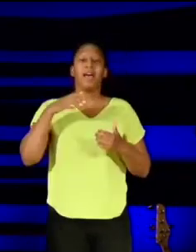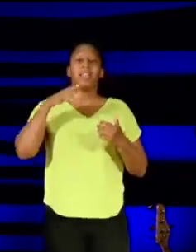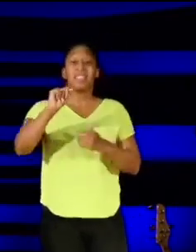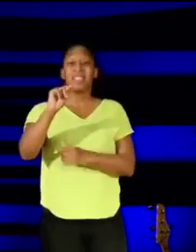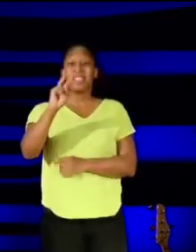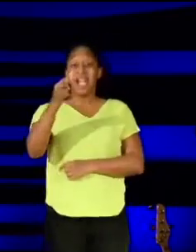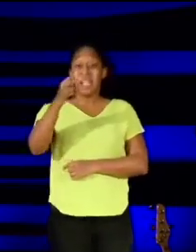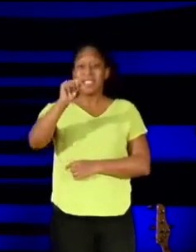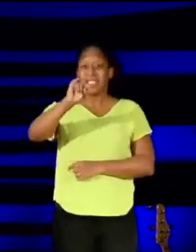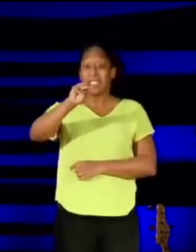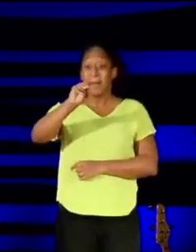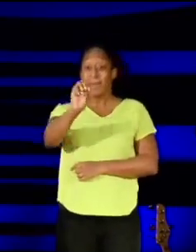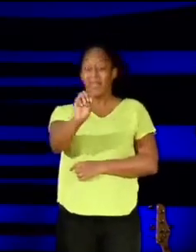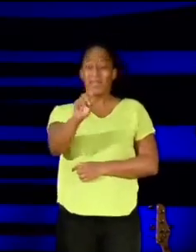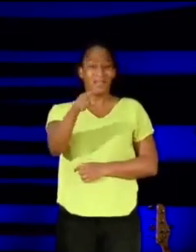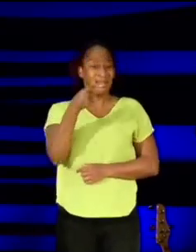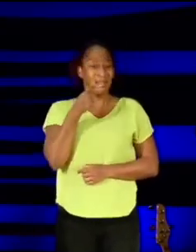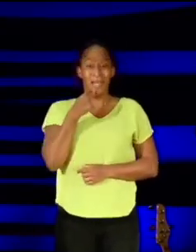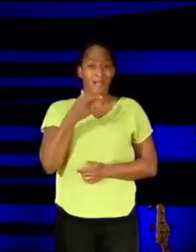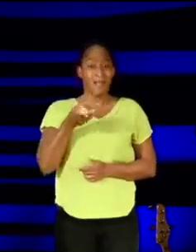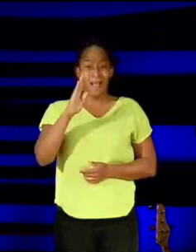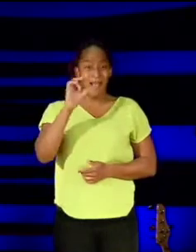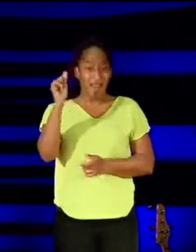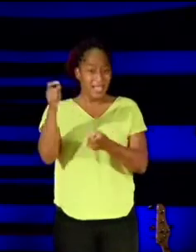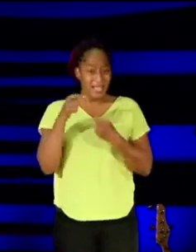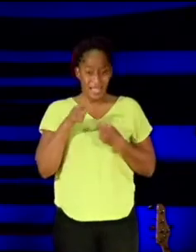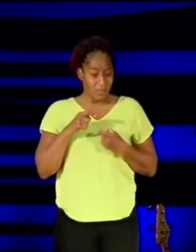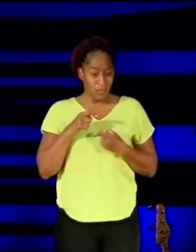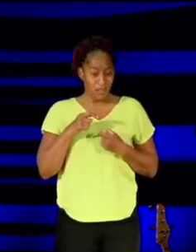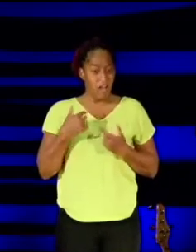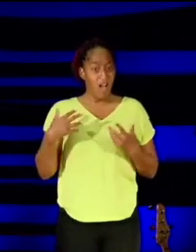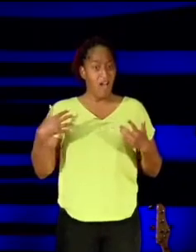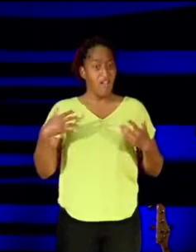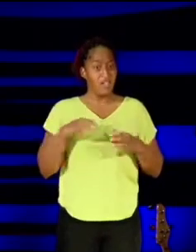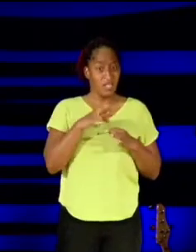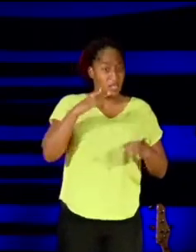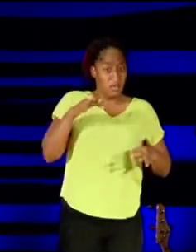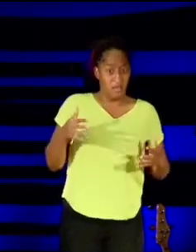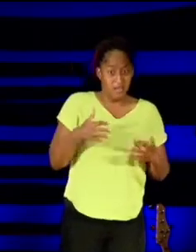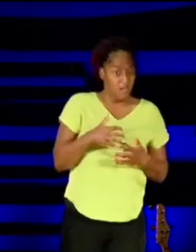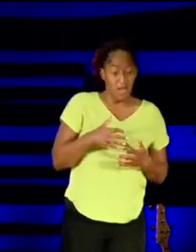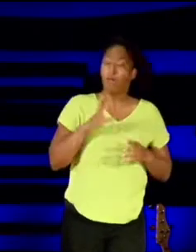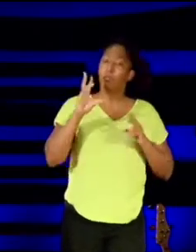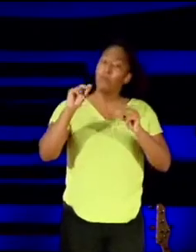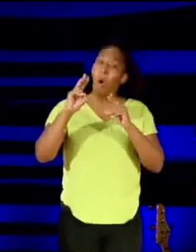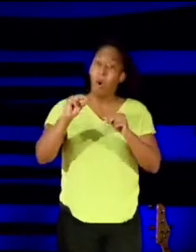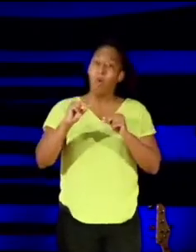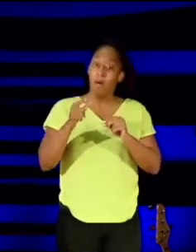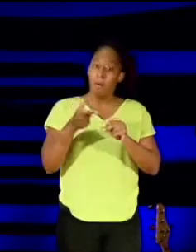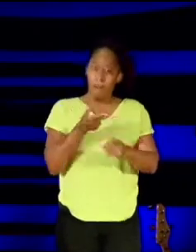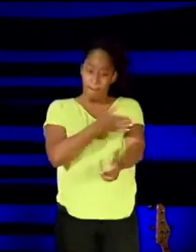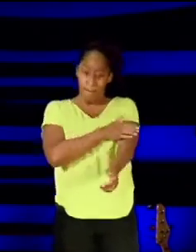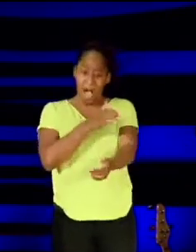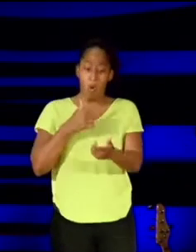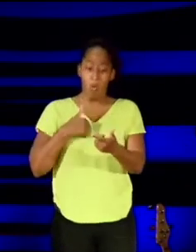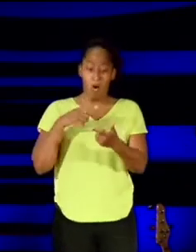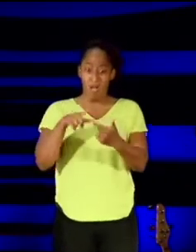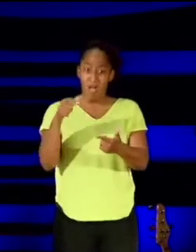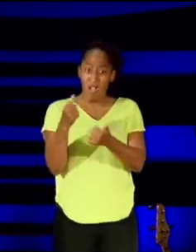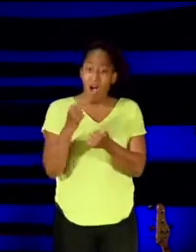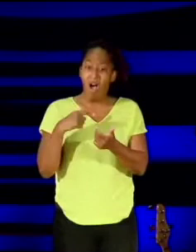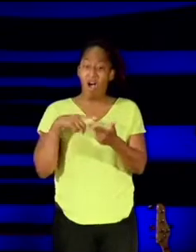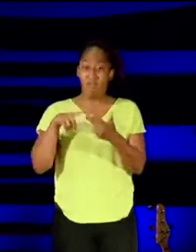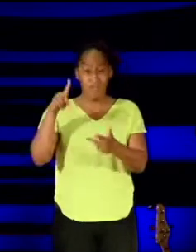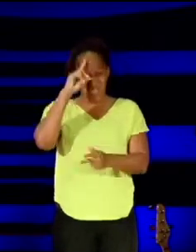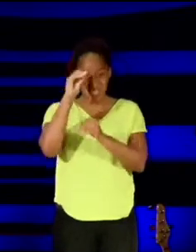says, for God didn't give us the spirit of fear, but of power of love, you know it, and a sound mind. You see,